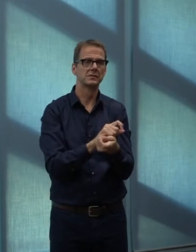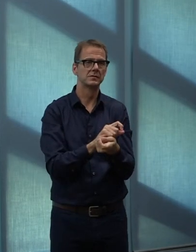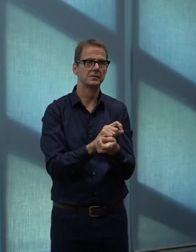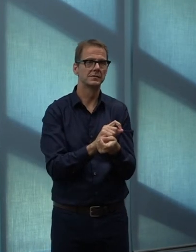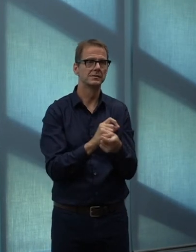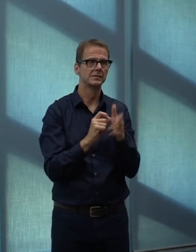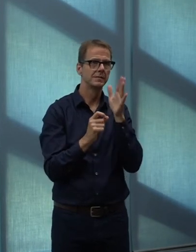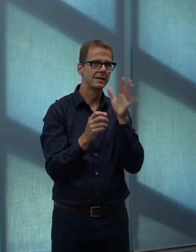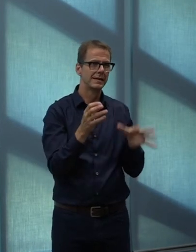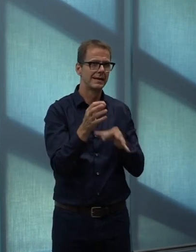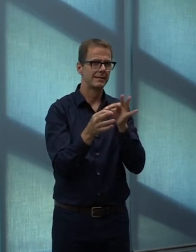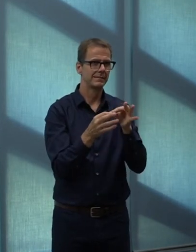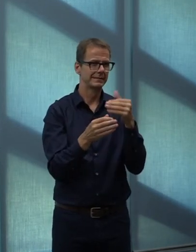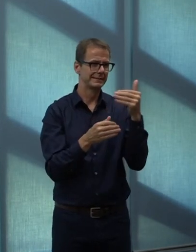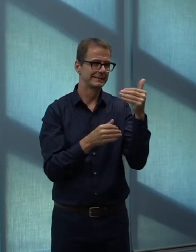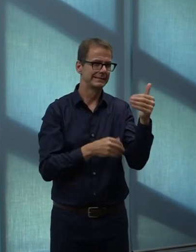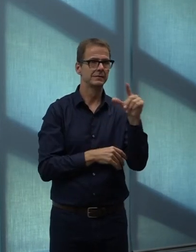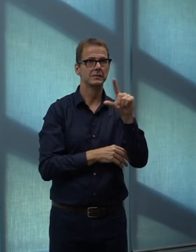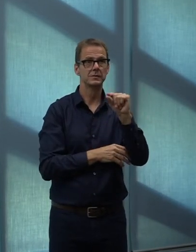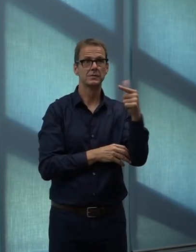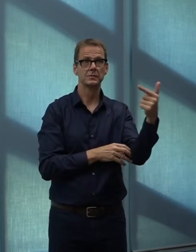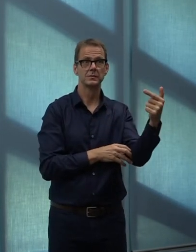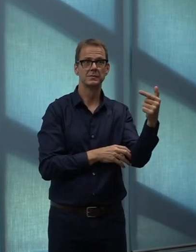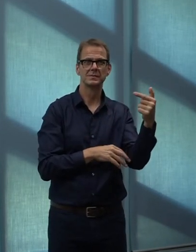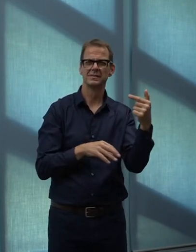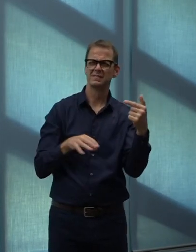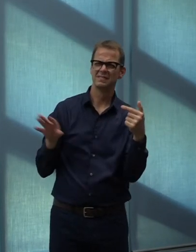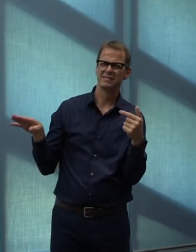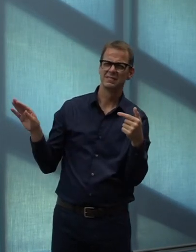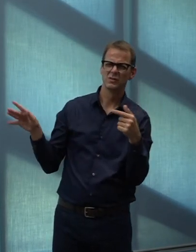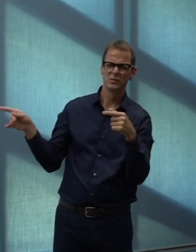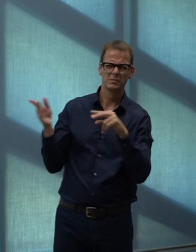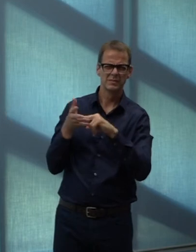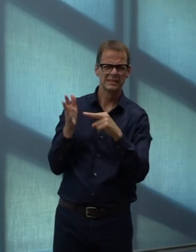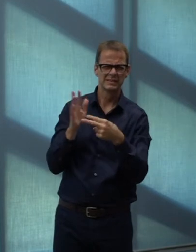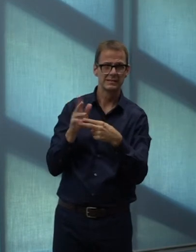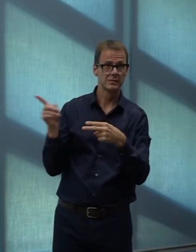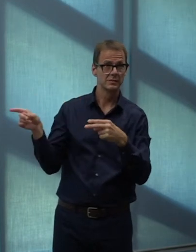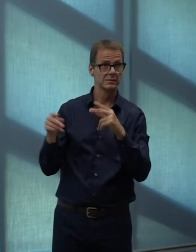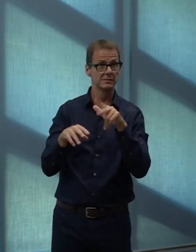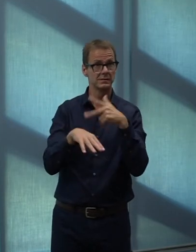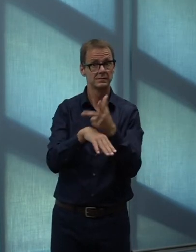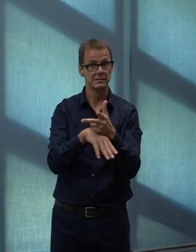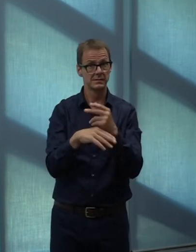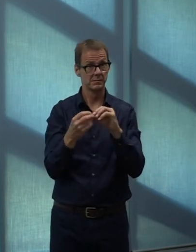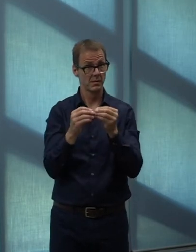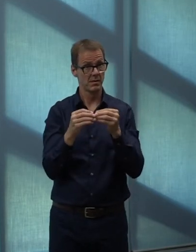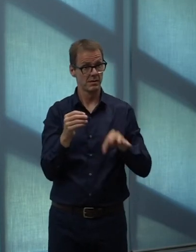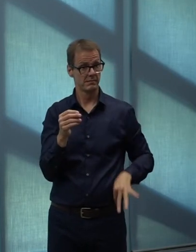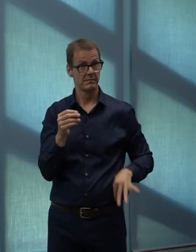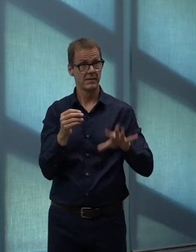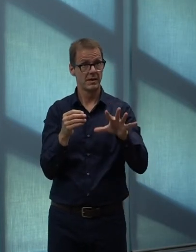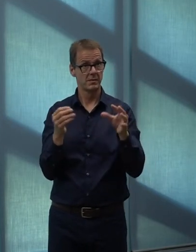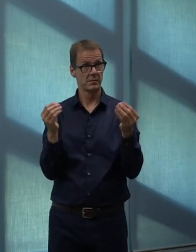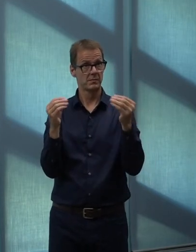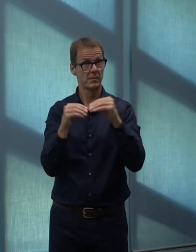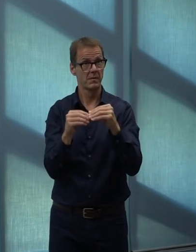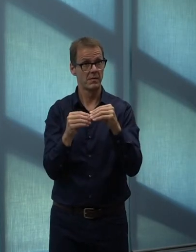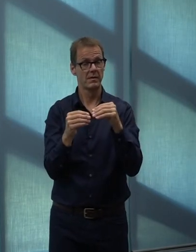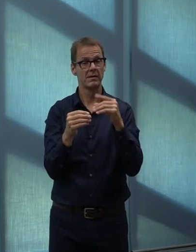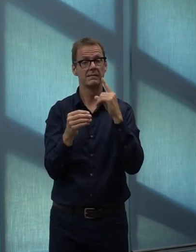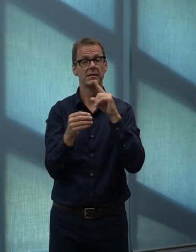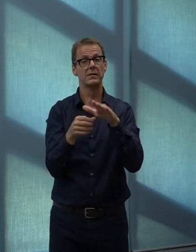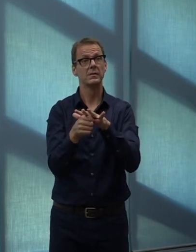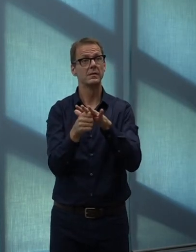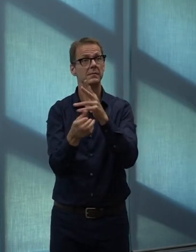Are we going to see new e-park zones in areas where we traditionally don't see them now? Right now. That's definitely one of the tools that